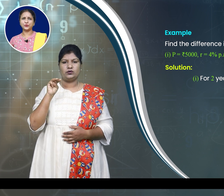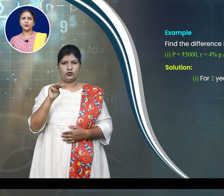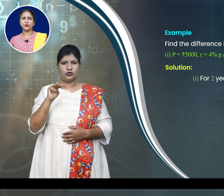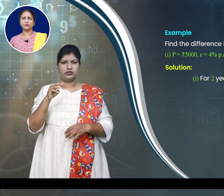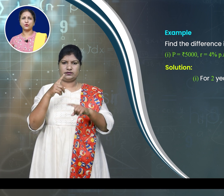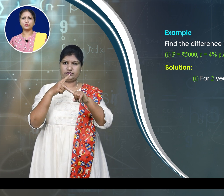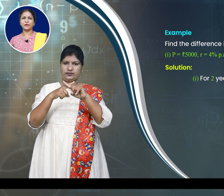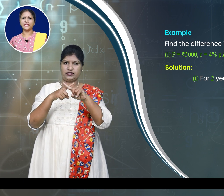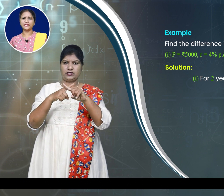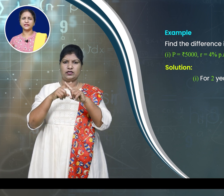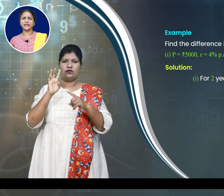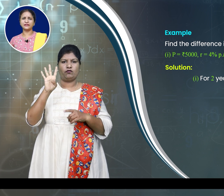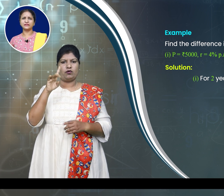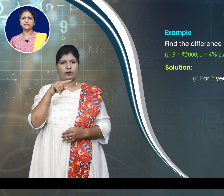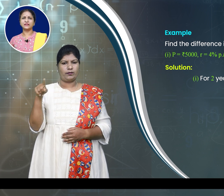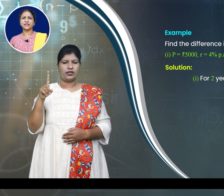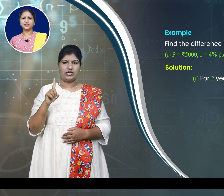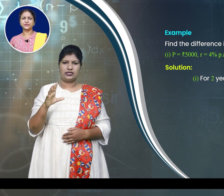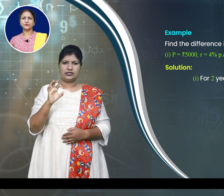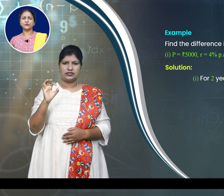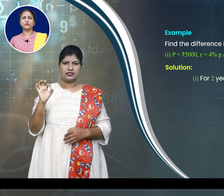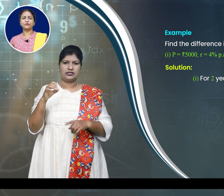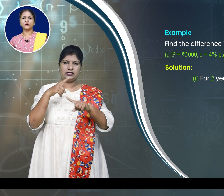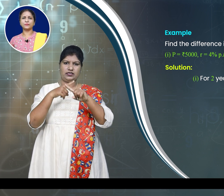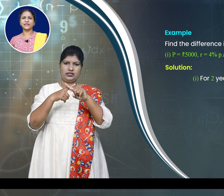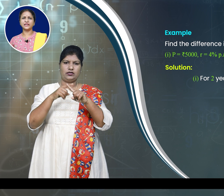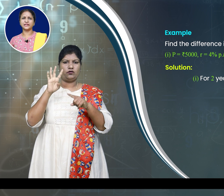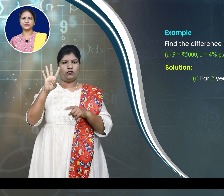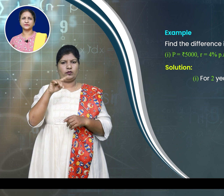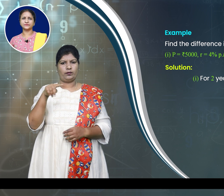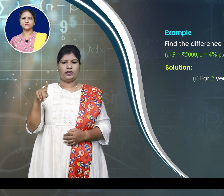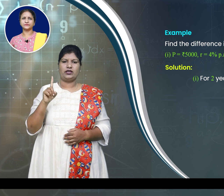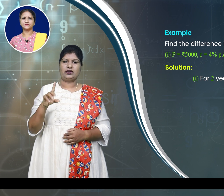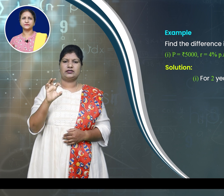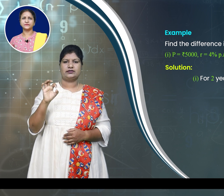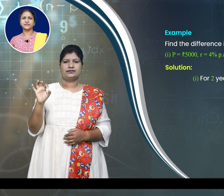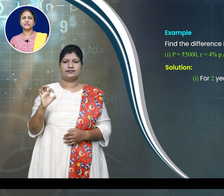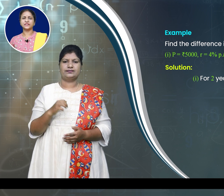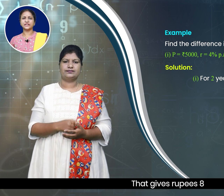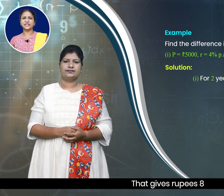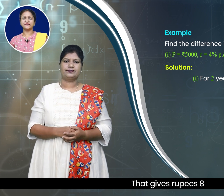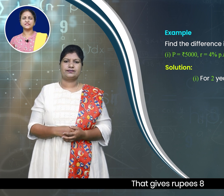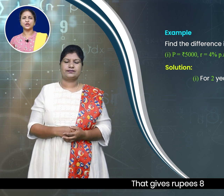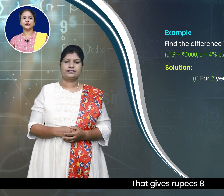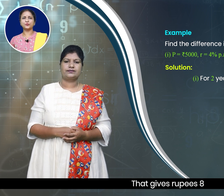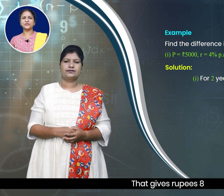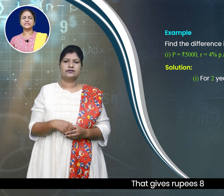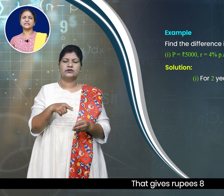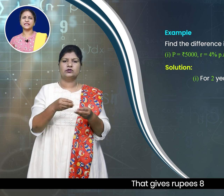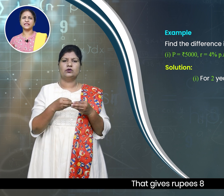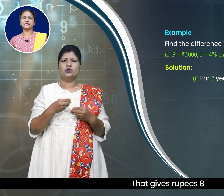4 by 100 into 4 by 100. That gives rupees 8.